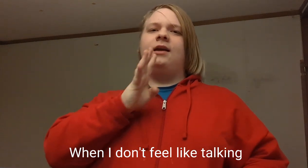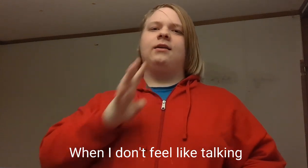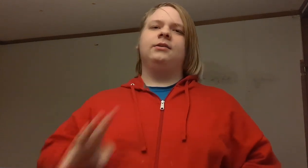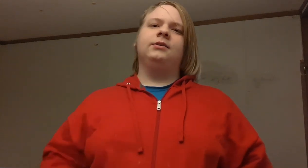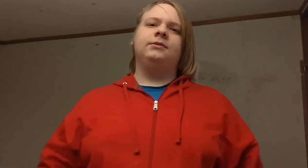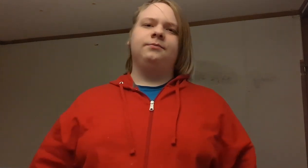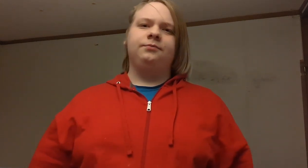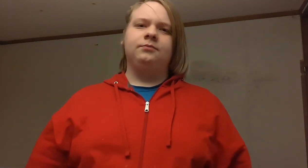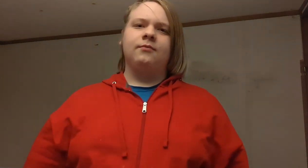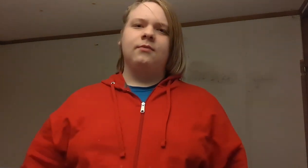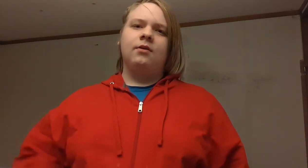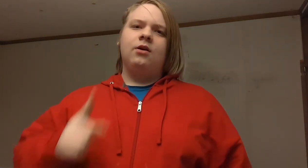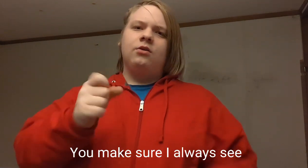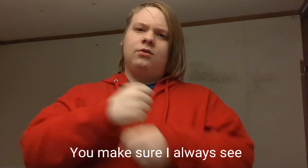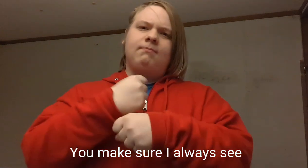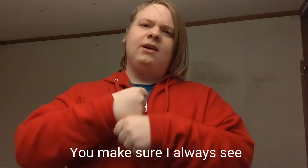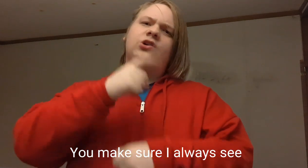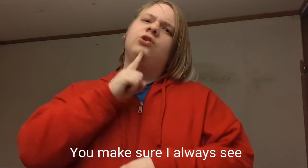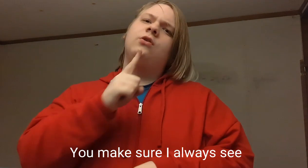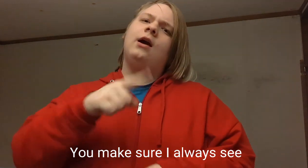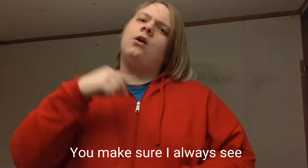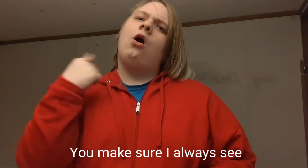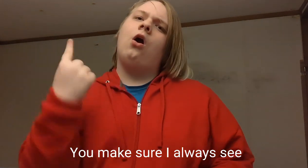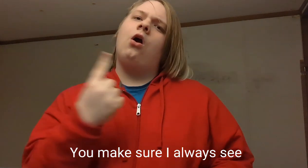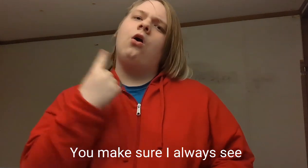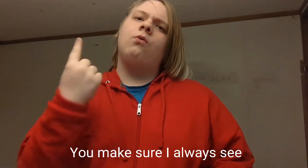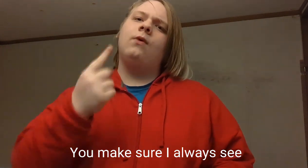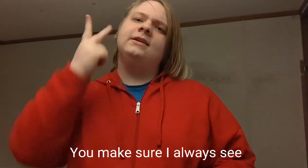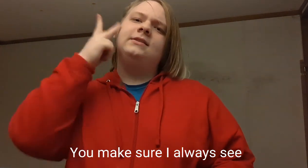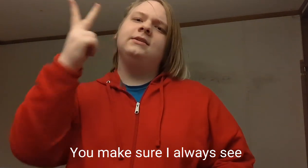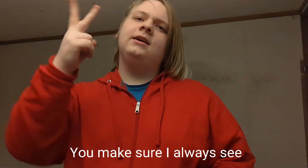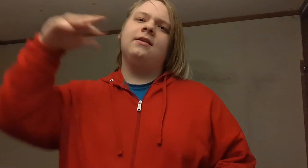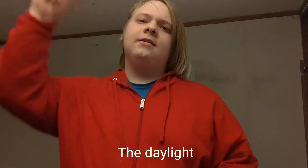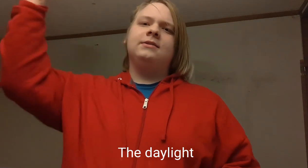You make sure I always see the daylight